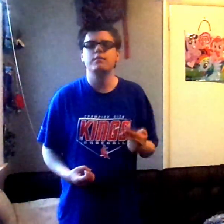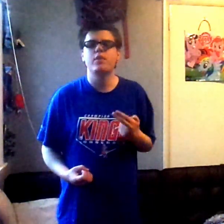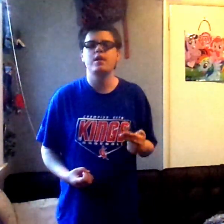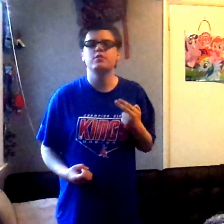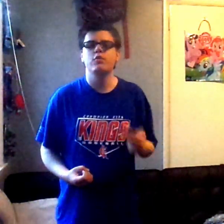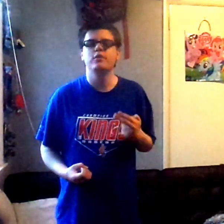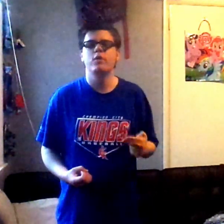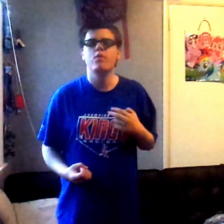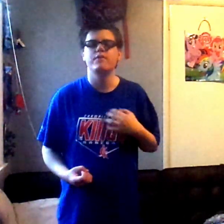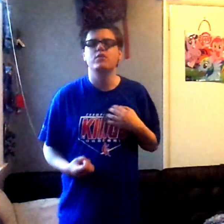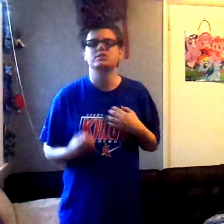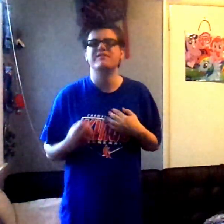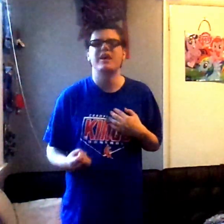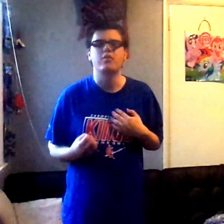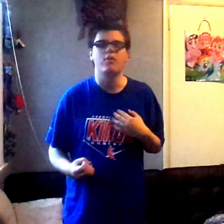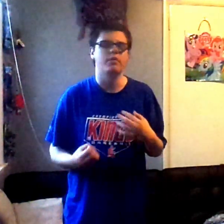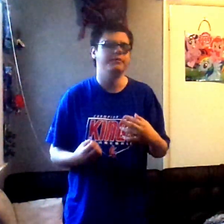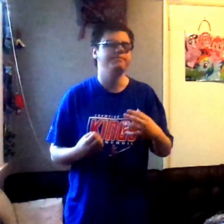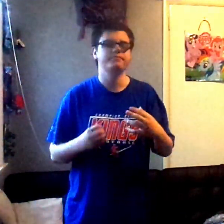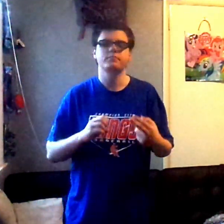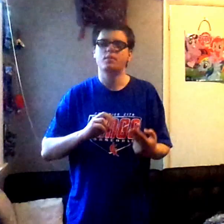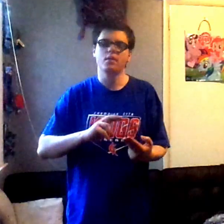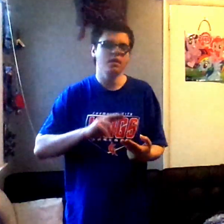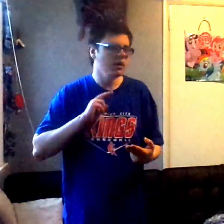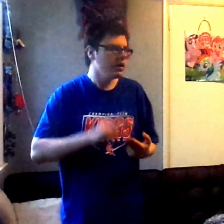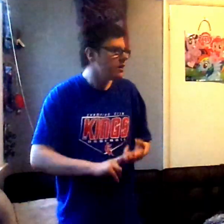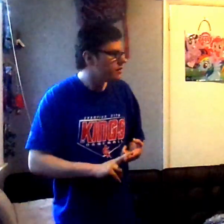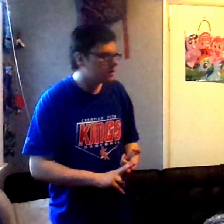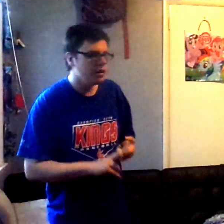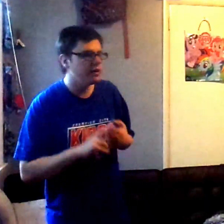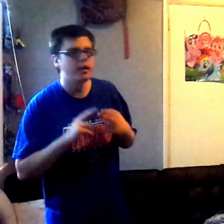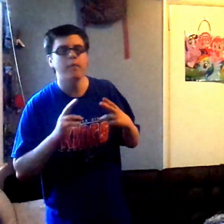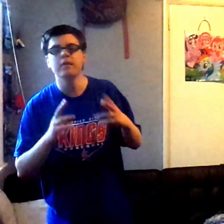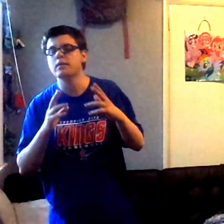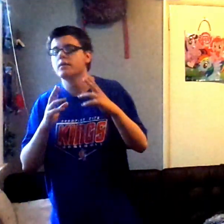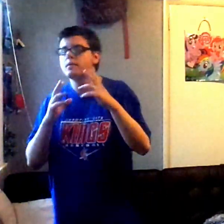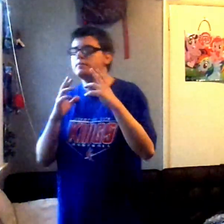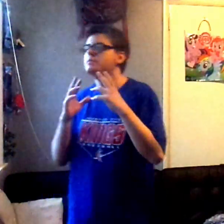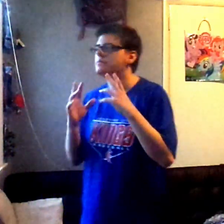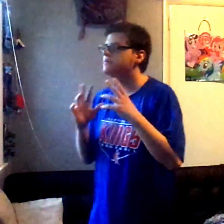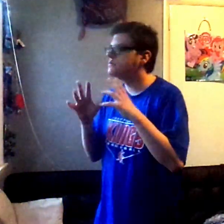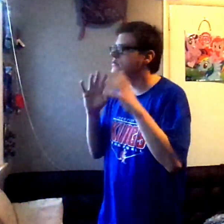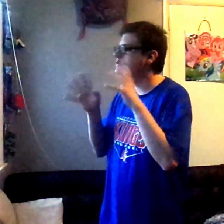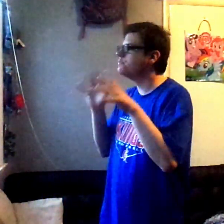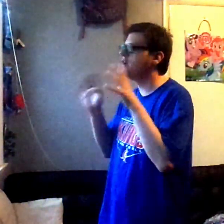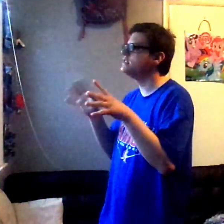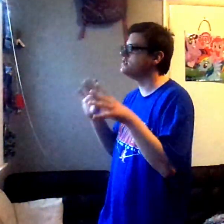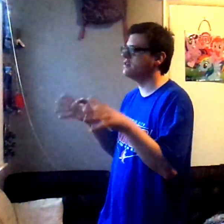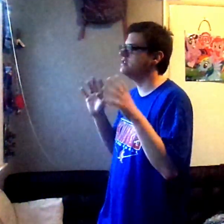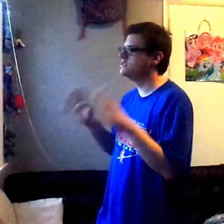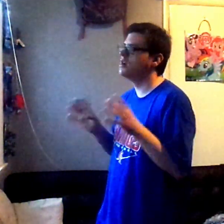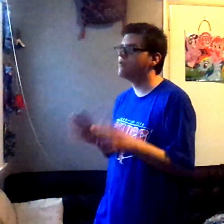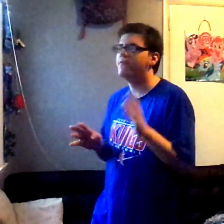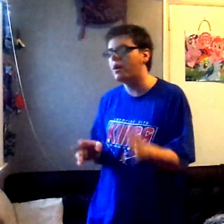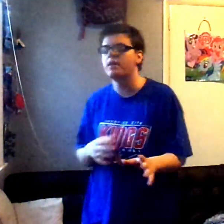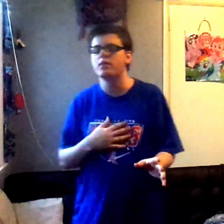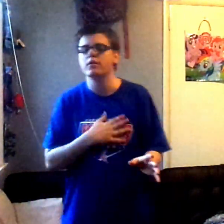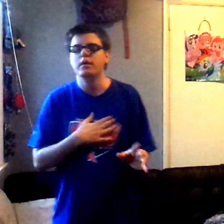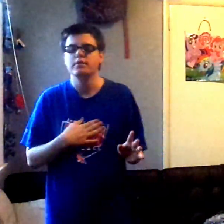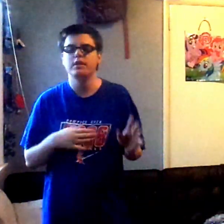brand new 2021 version of iCarly. The good? mean, Spencer is so funnier than he